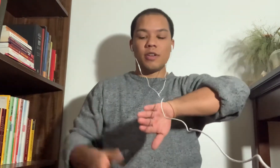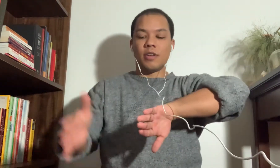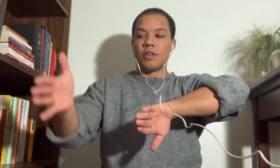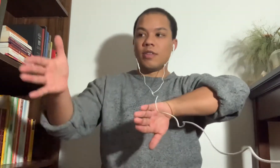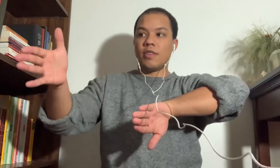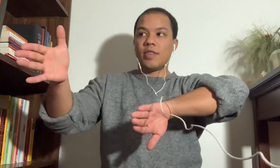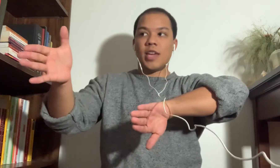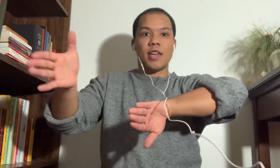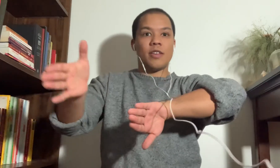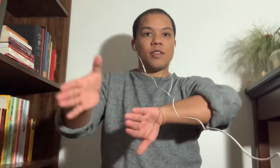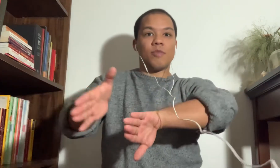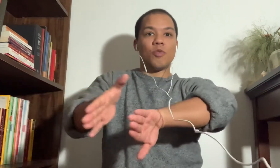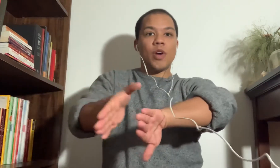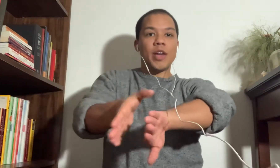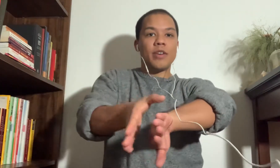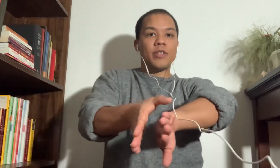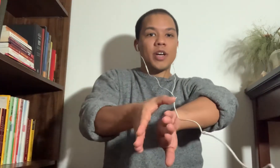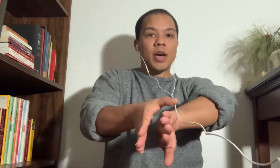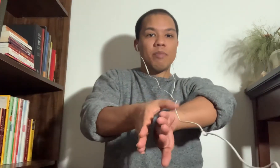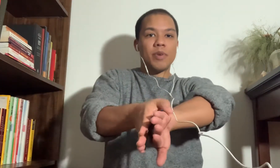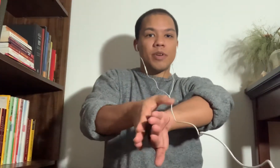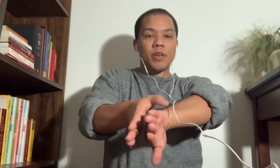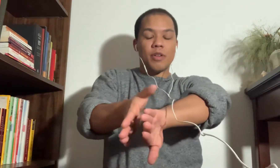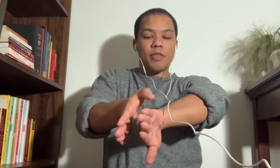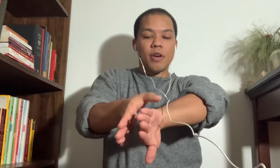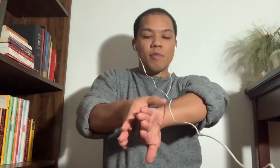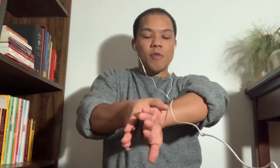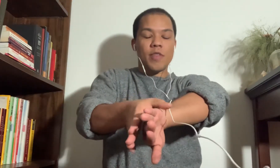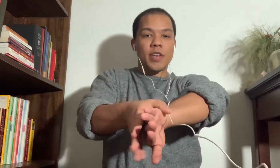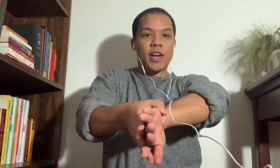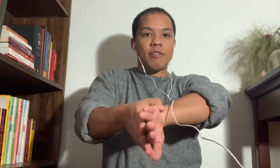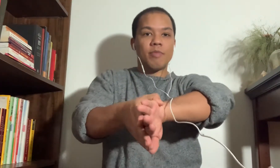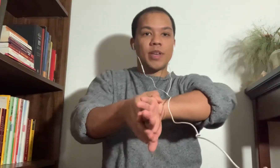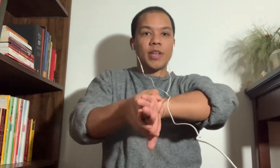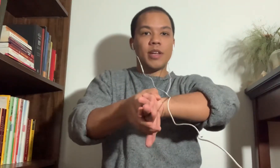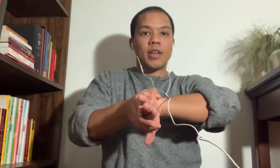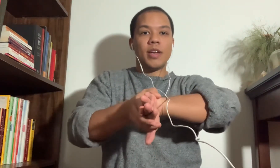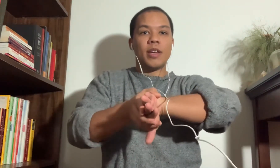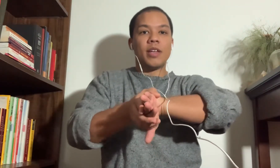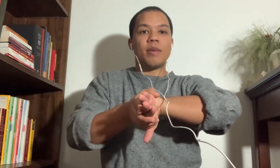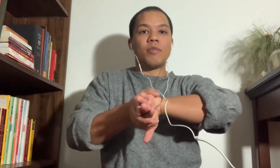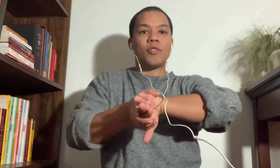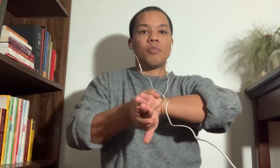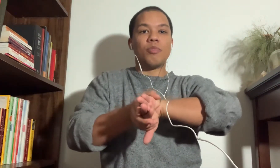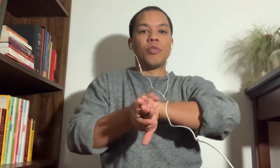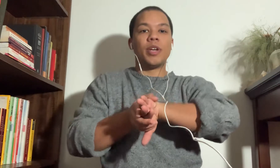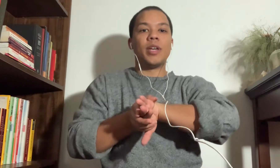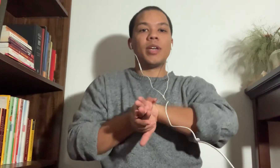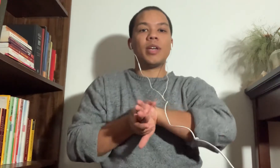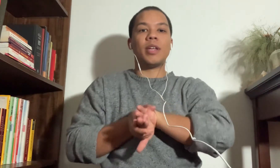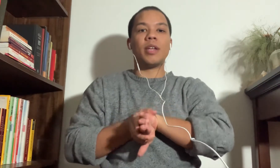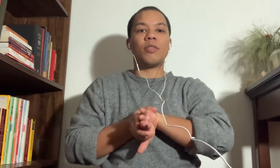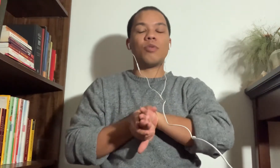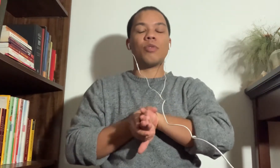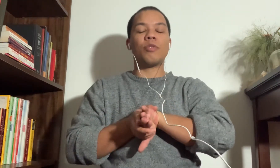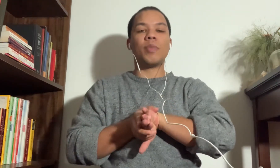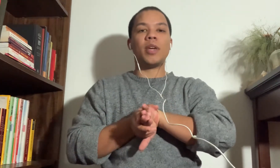This hand comes right on top. Thumb over the knife blade. And I'm just bringing it in towards me.